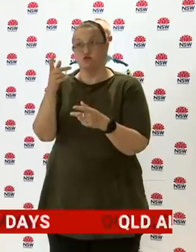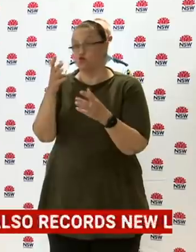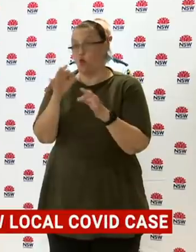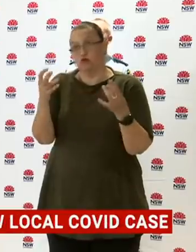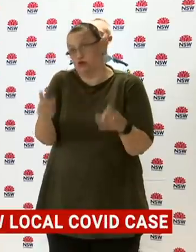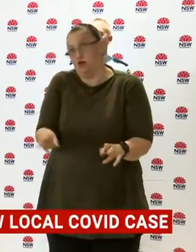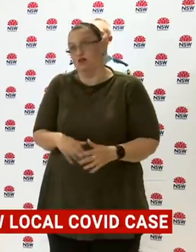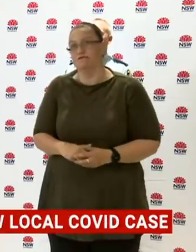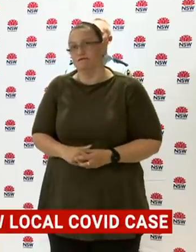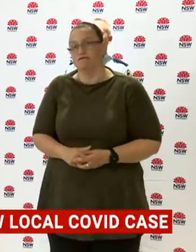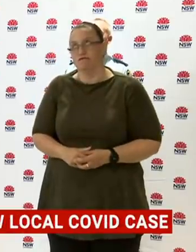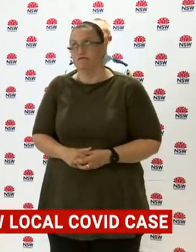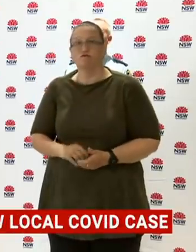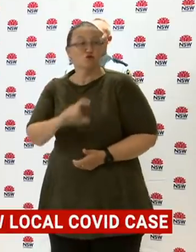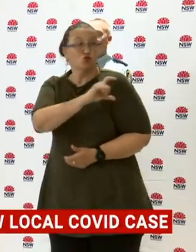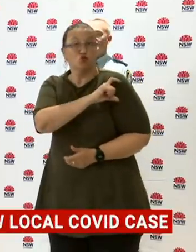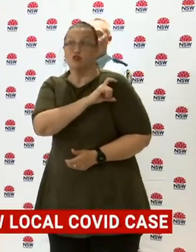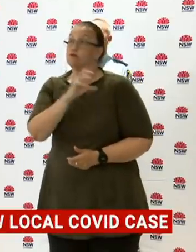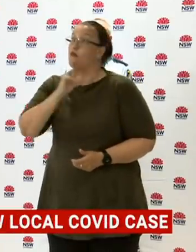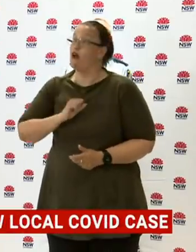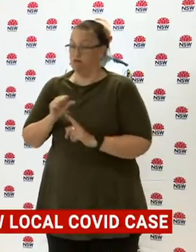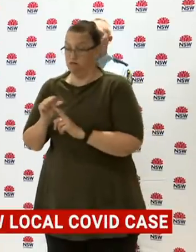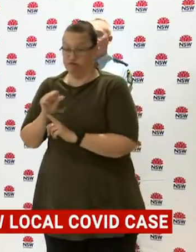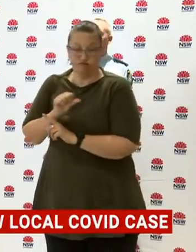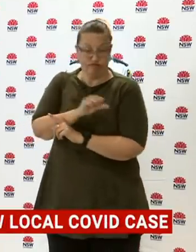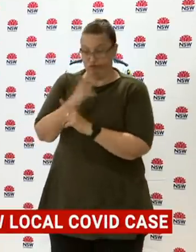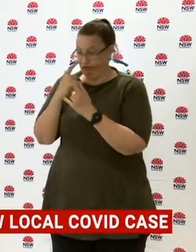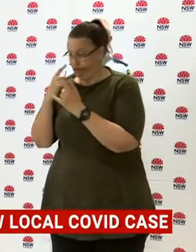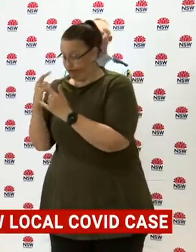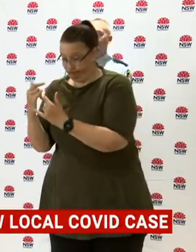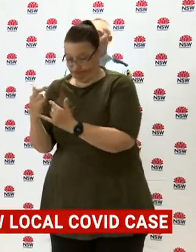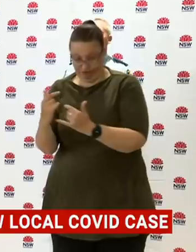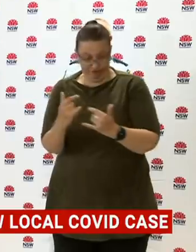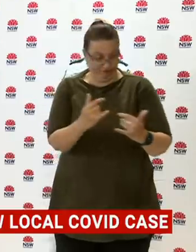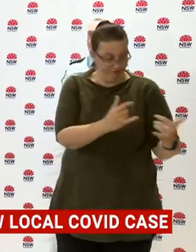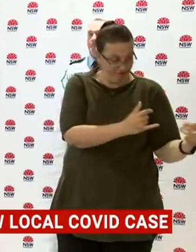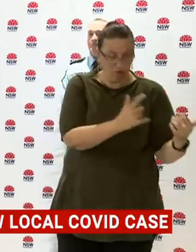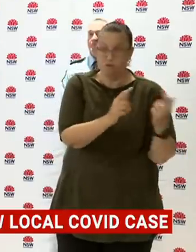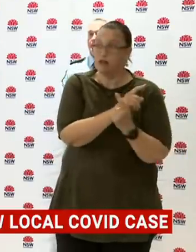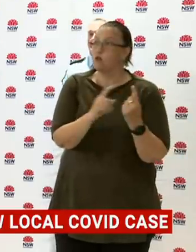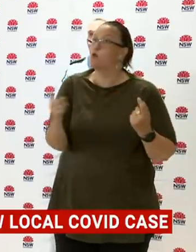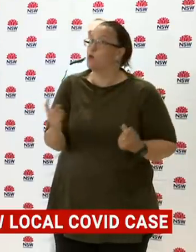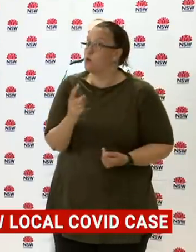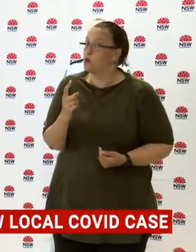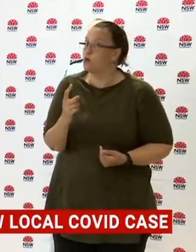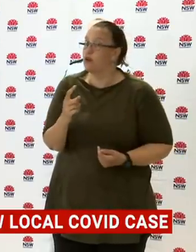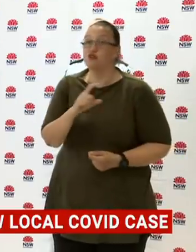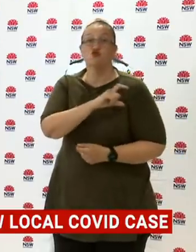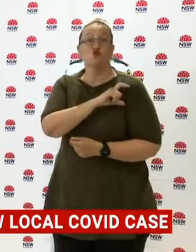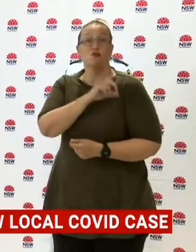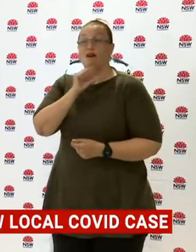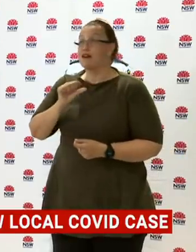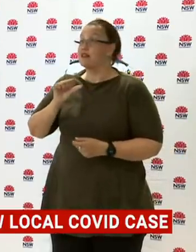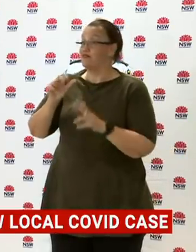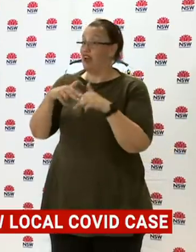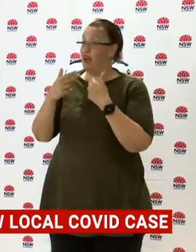Pleasingly, his family at this point have tested negative, and that's a good indication. But